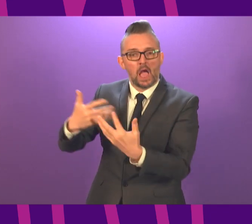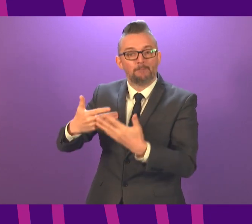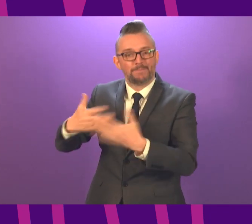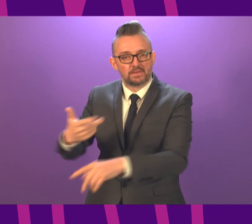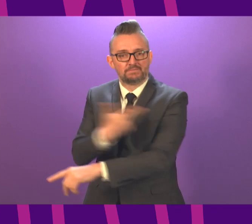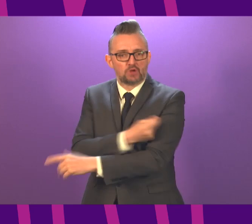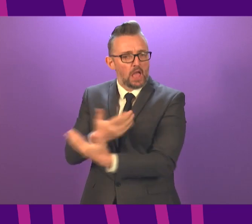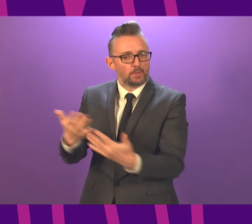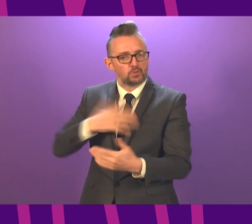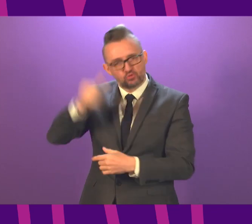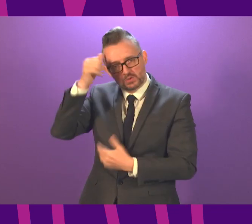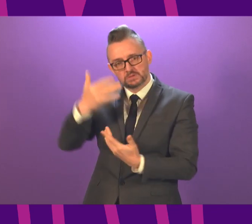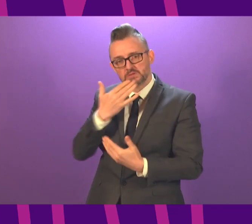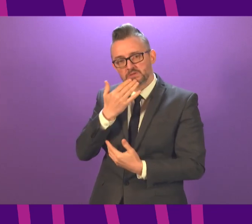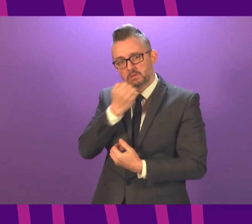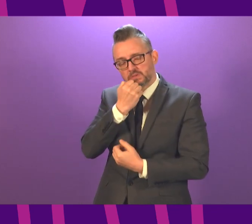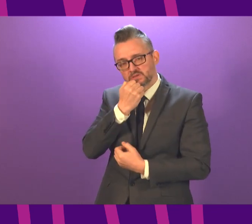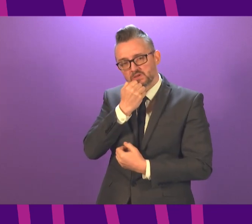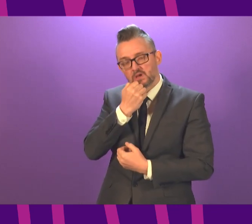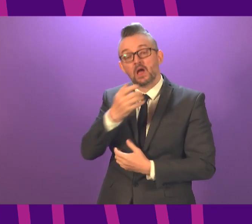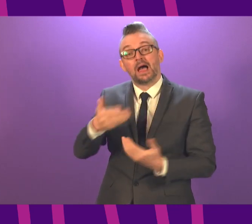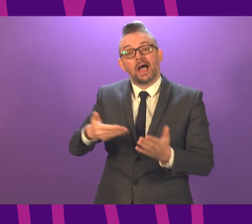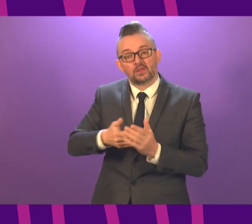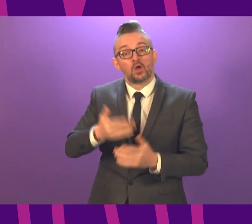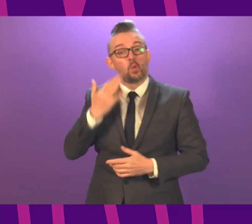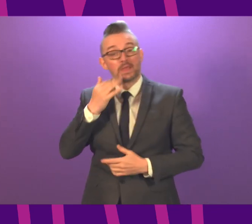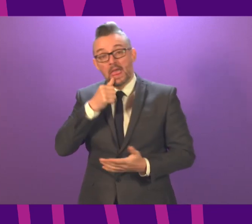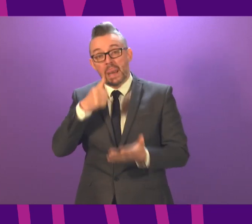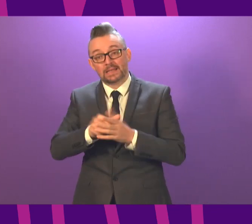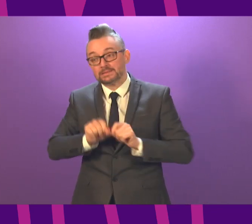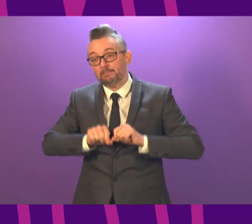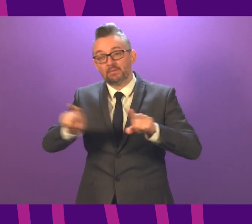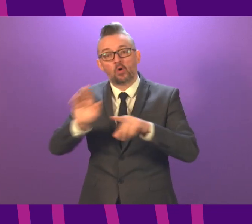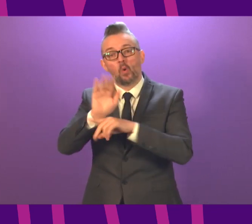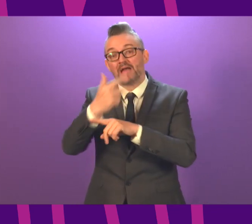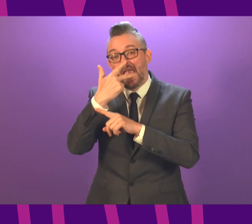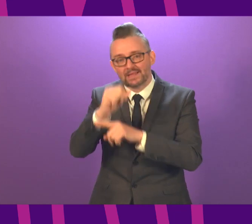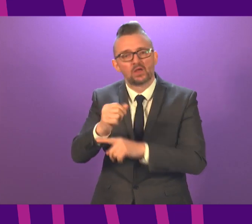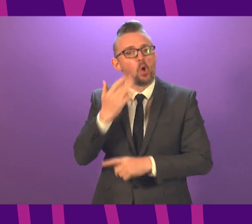us now when everyone in the over 80 cohort will receive their letter with vaccination appointment details?